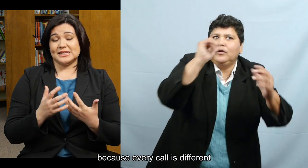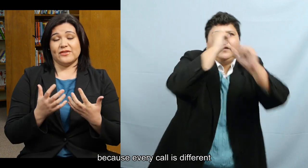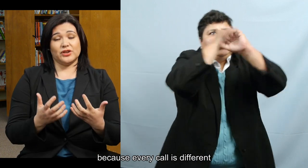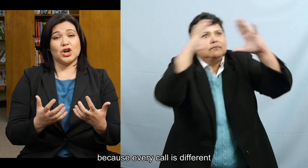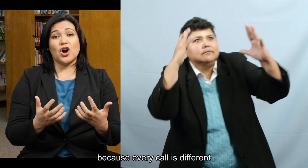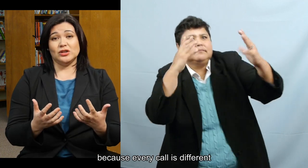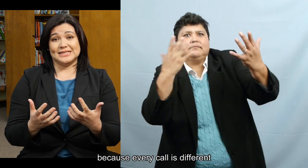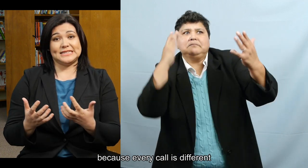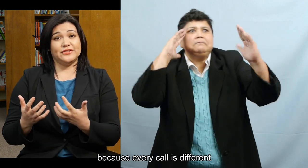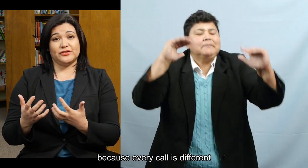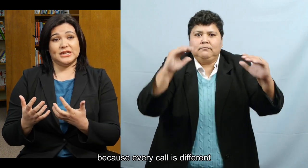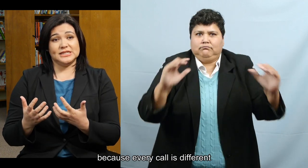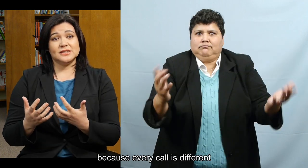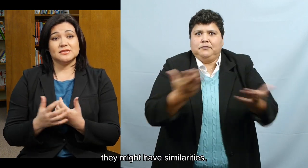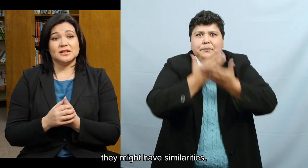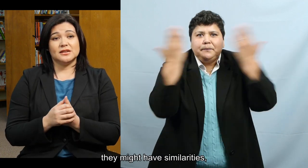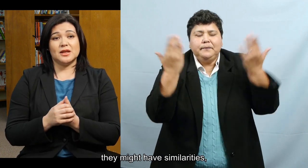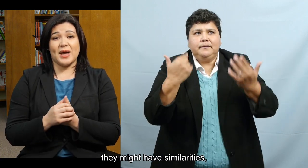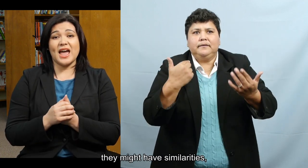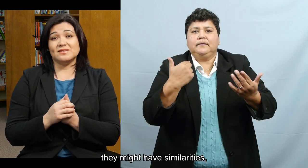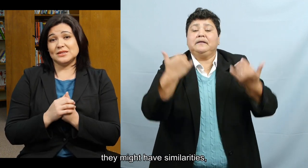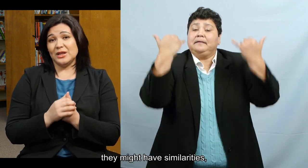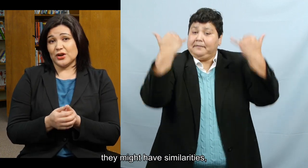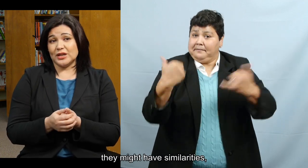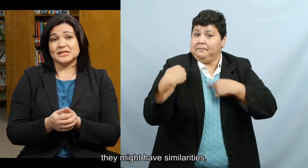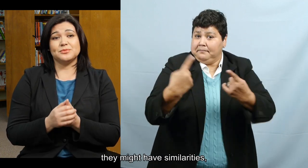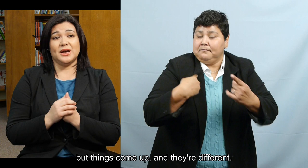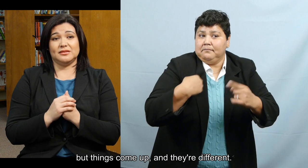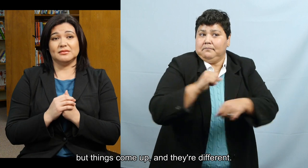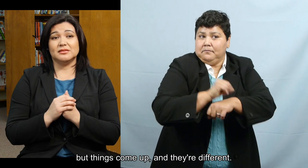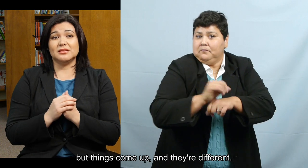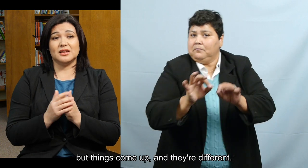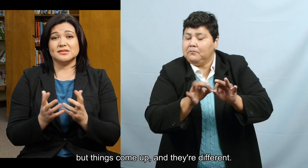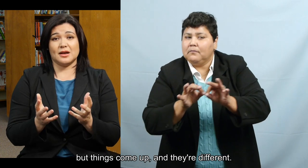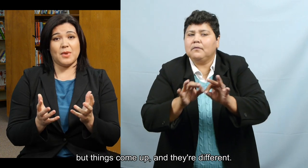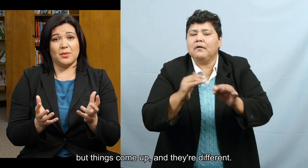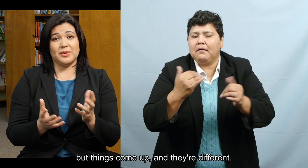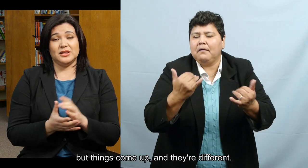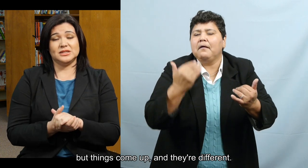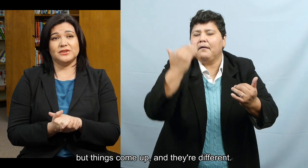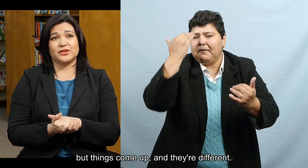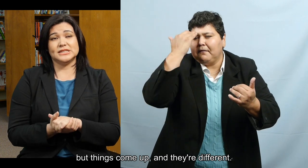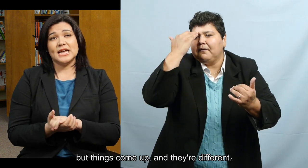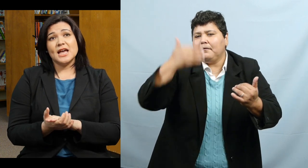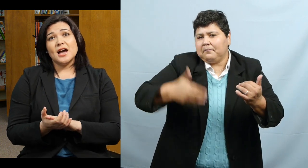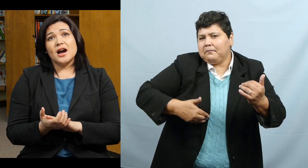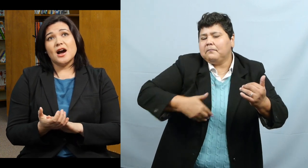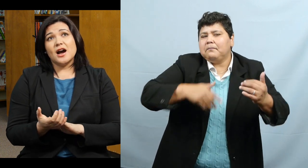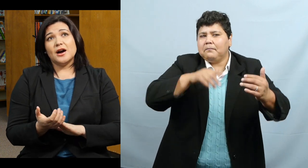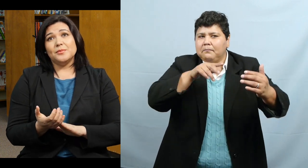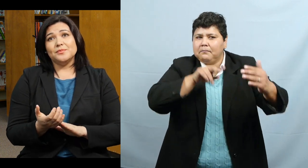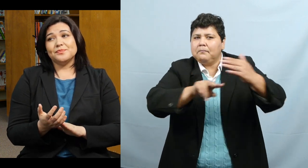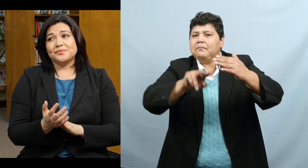expect because every call is different. They might have similarities but things come up and they're different.